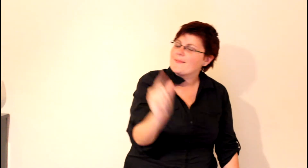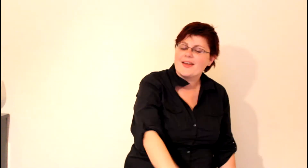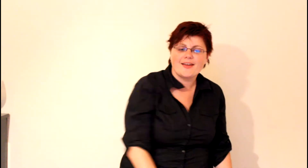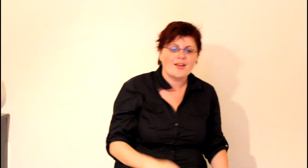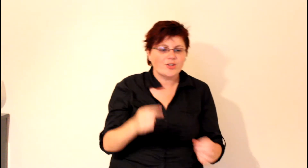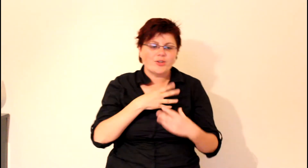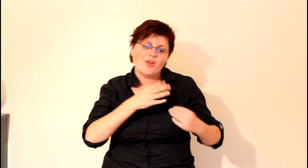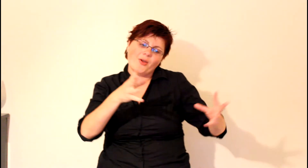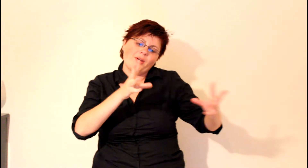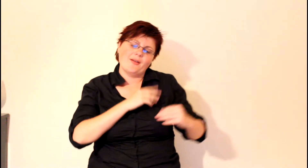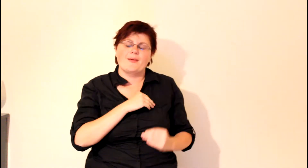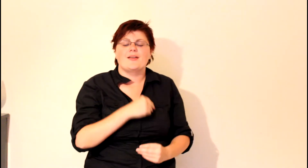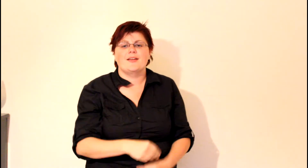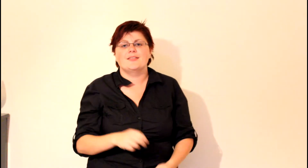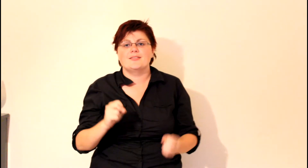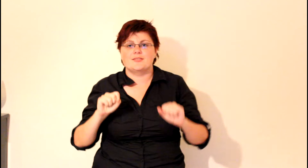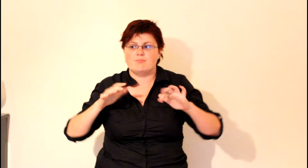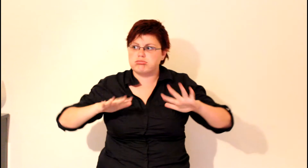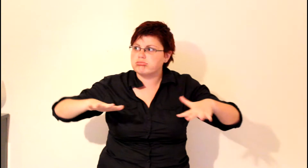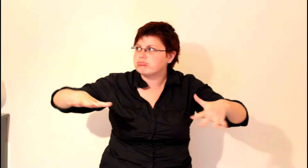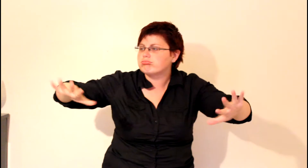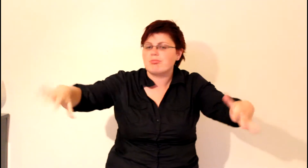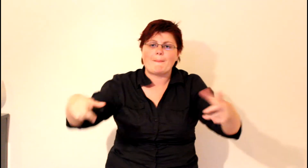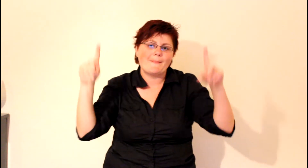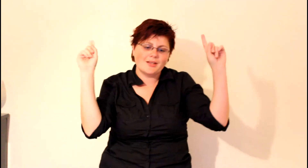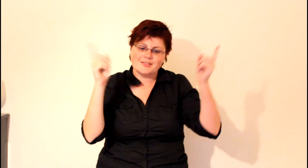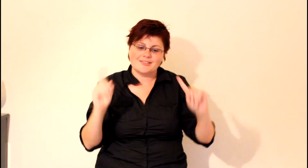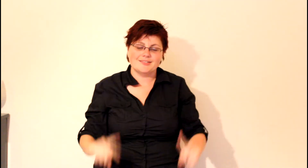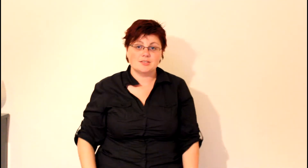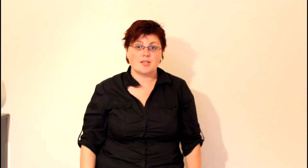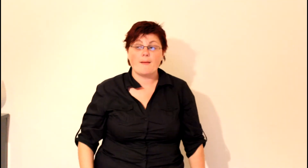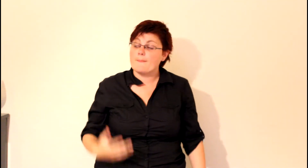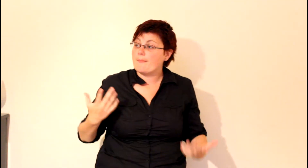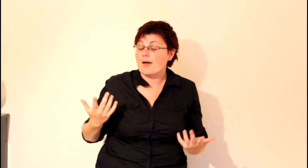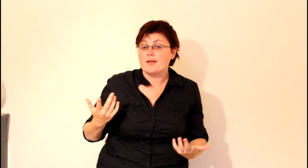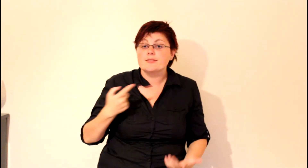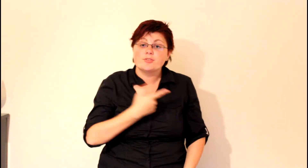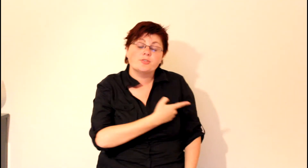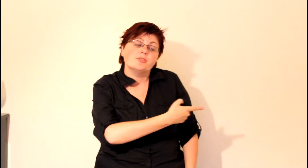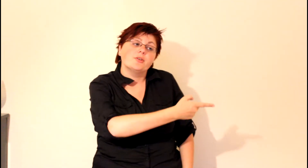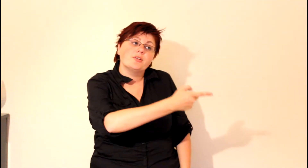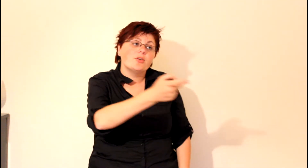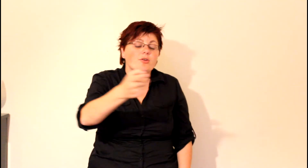and Cupid and Donner and Blitzen, but do you